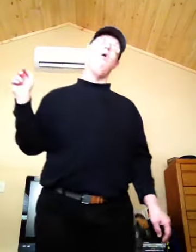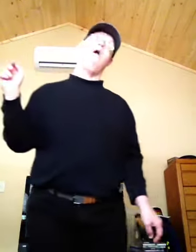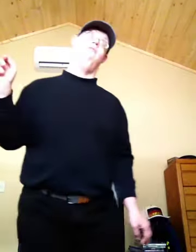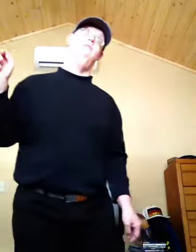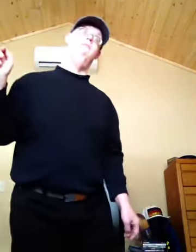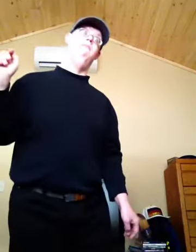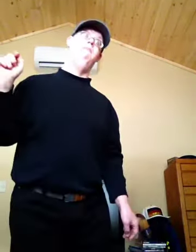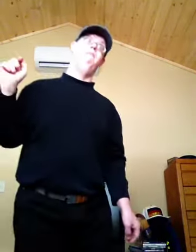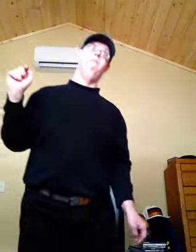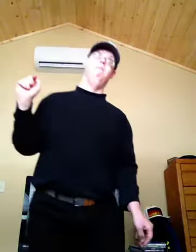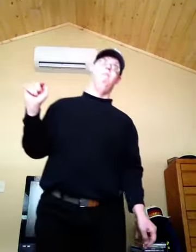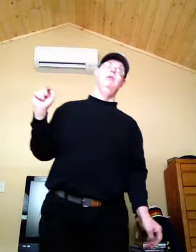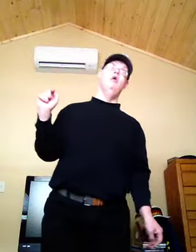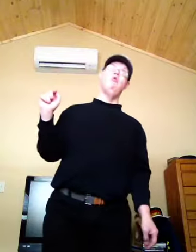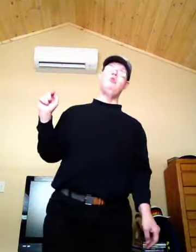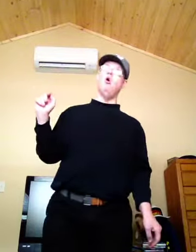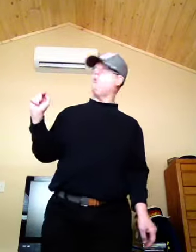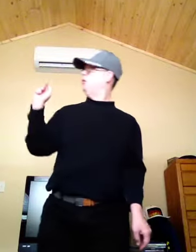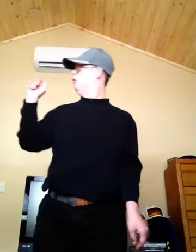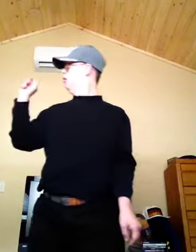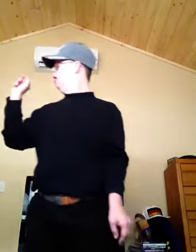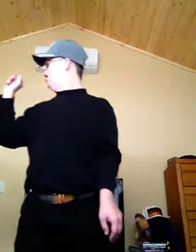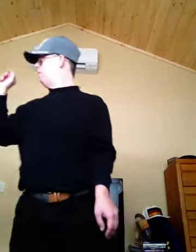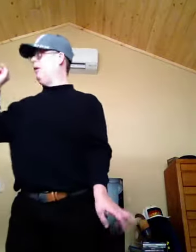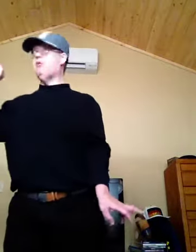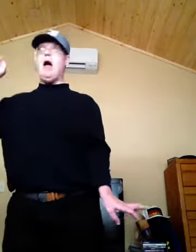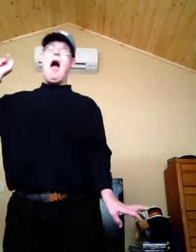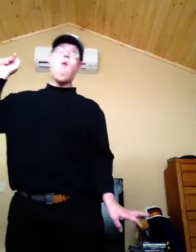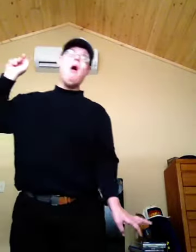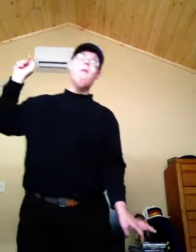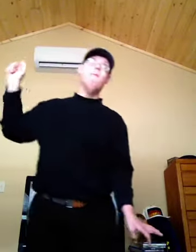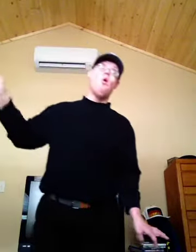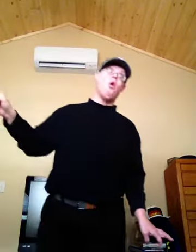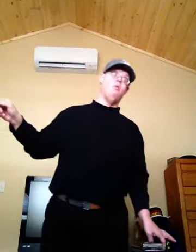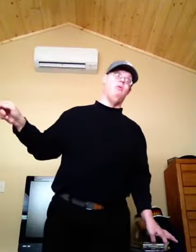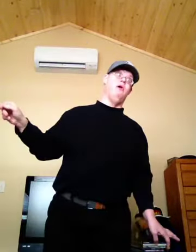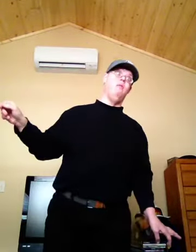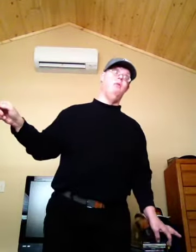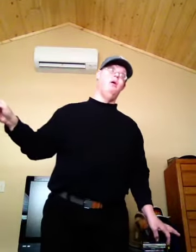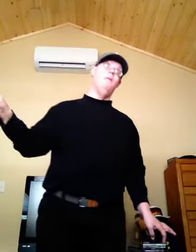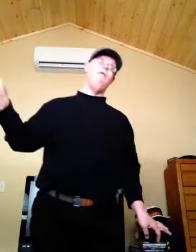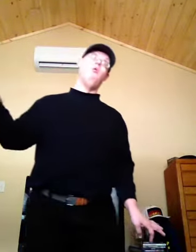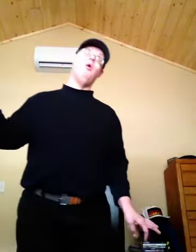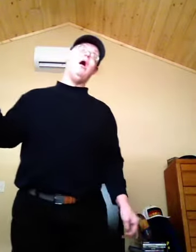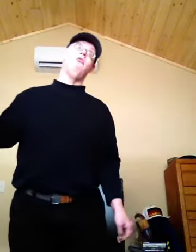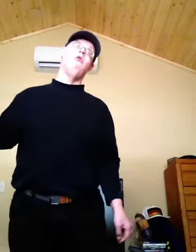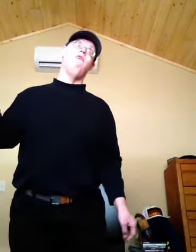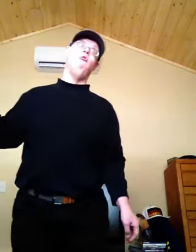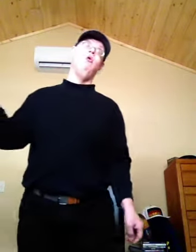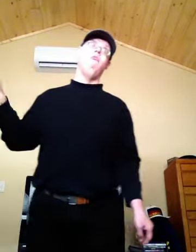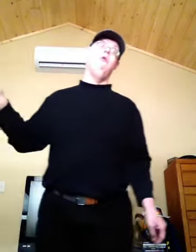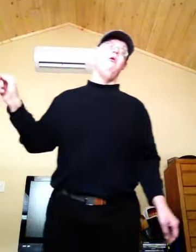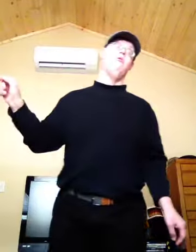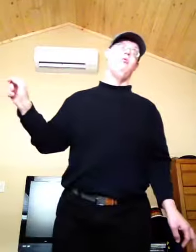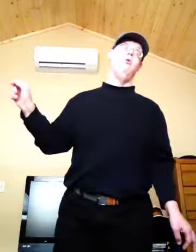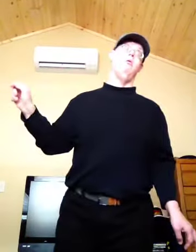wife. No joke, because I meant boning with them, before I turned 43 years old.